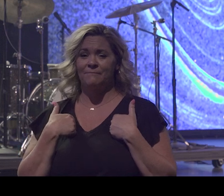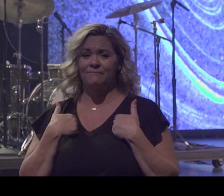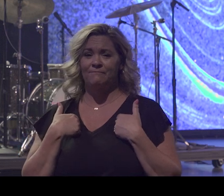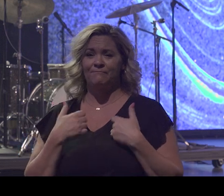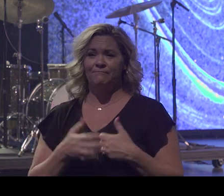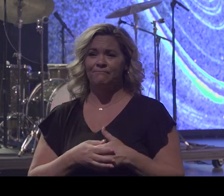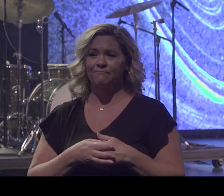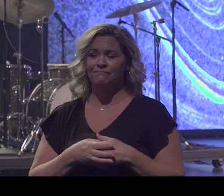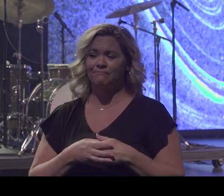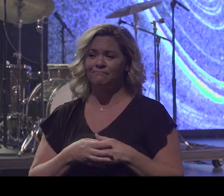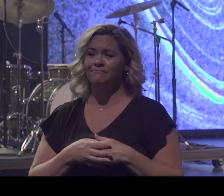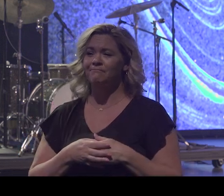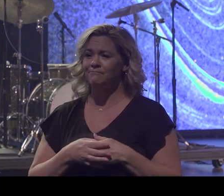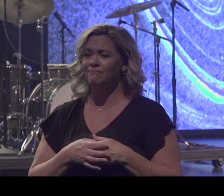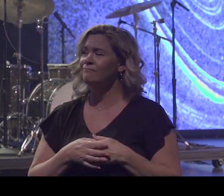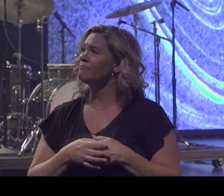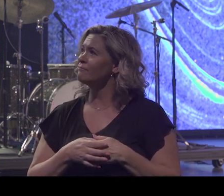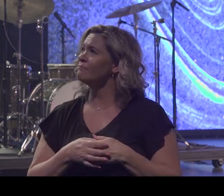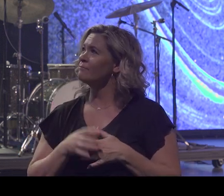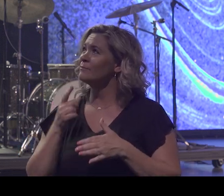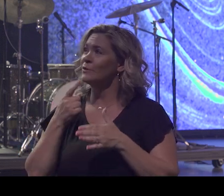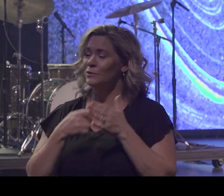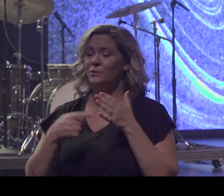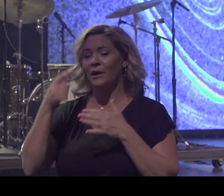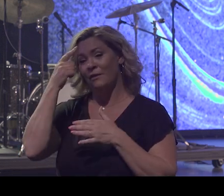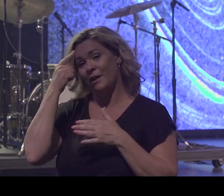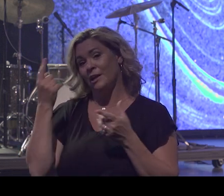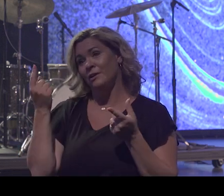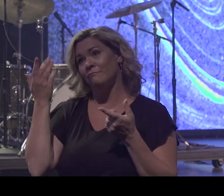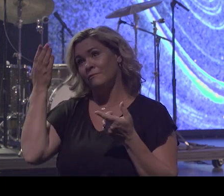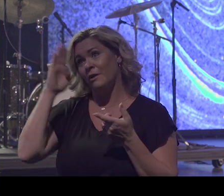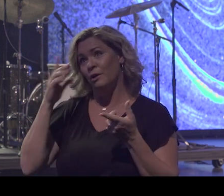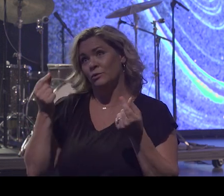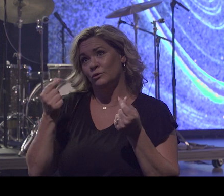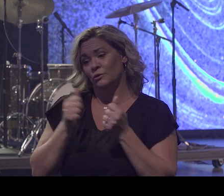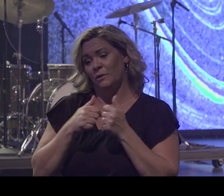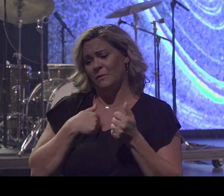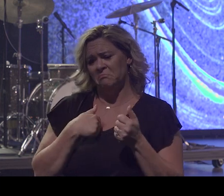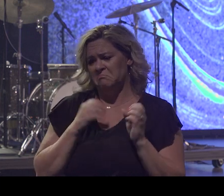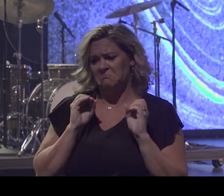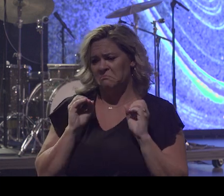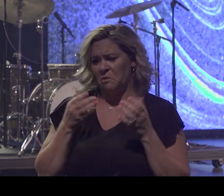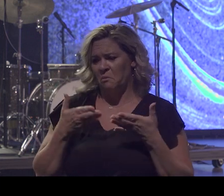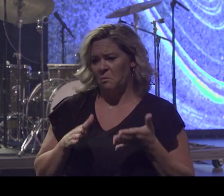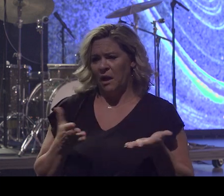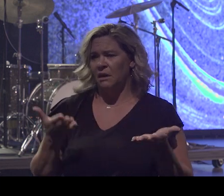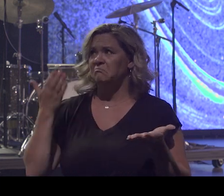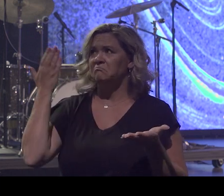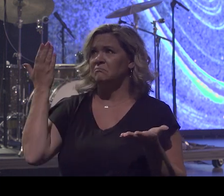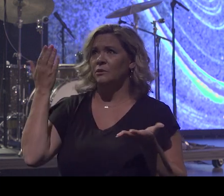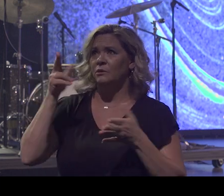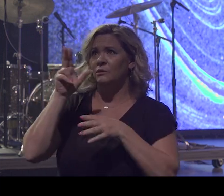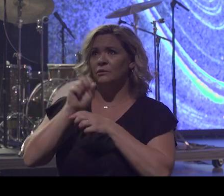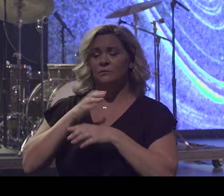Just what I thought. Just what I thought he would do with me. I was like, there's no way you can use me. Don't you know